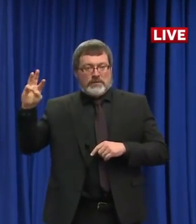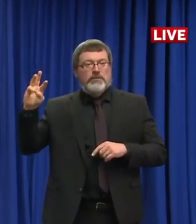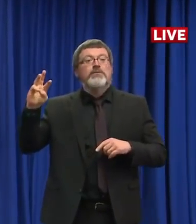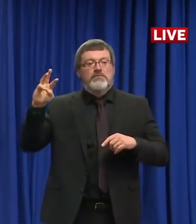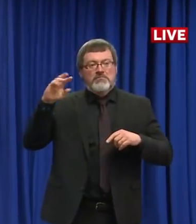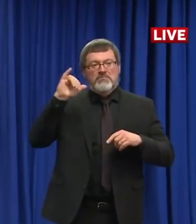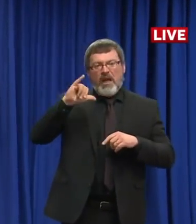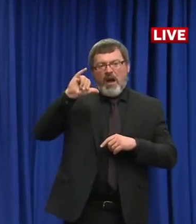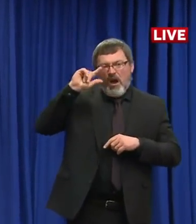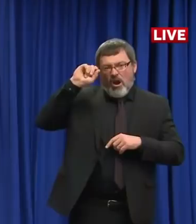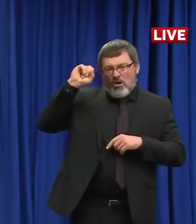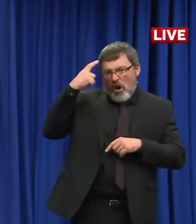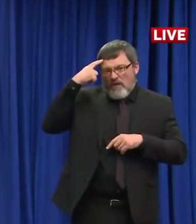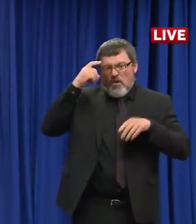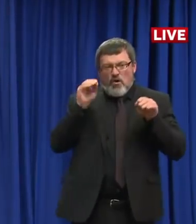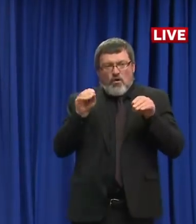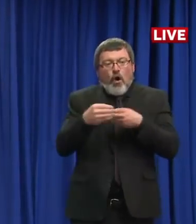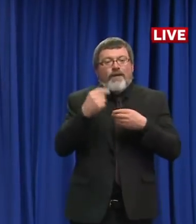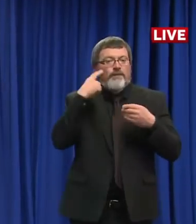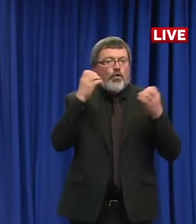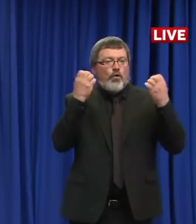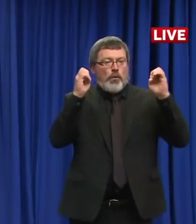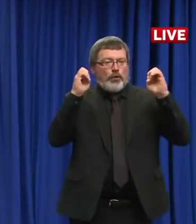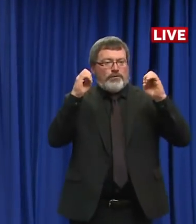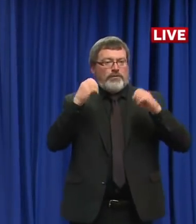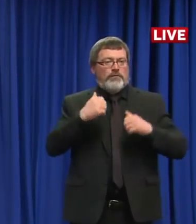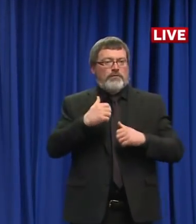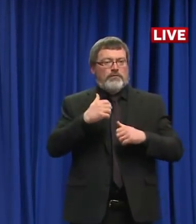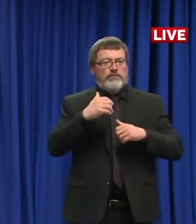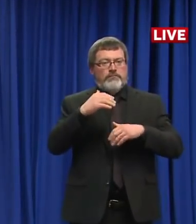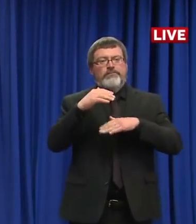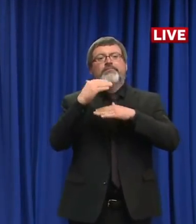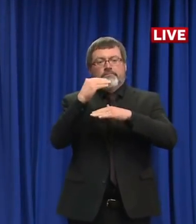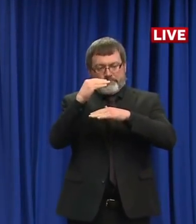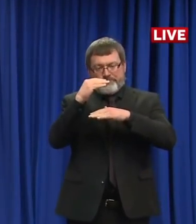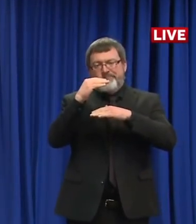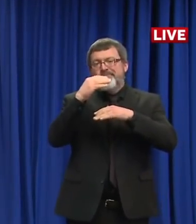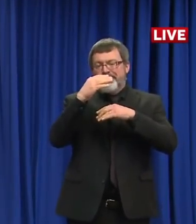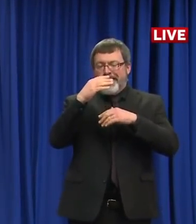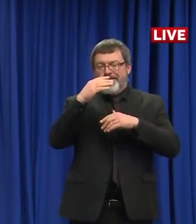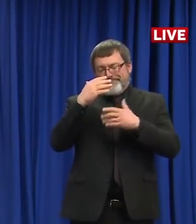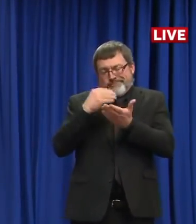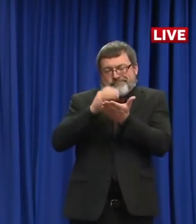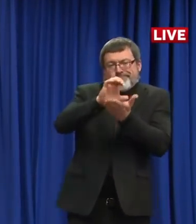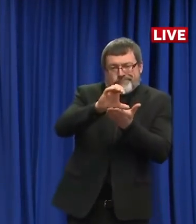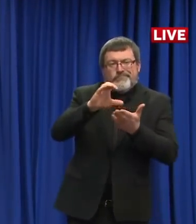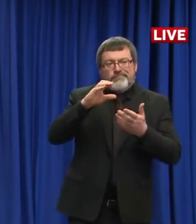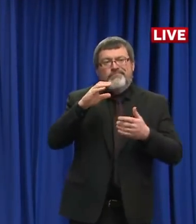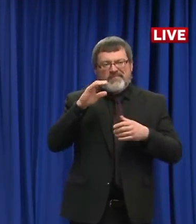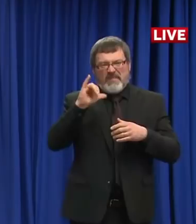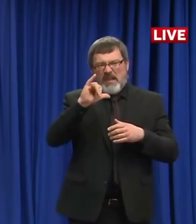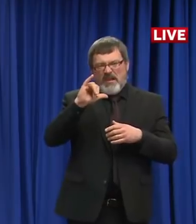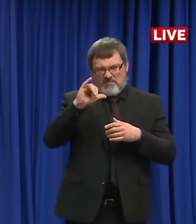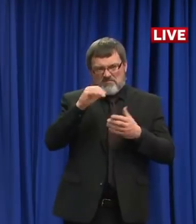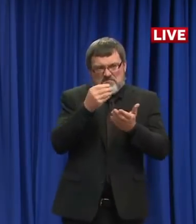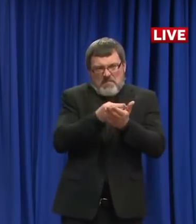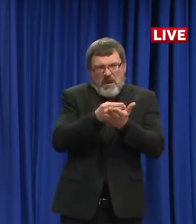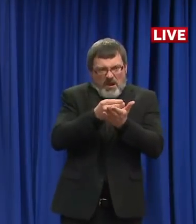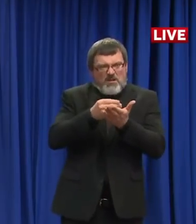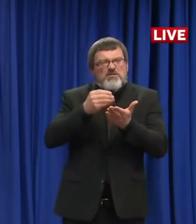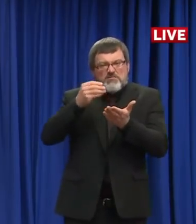and we're codifying the processes and procedures for the allocation of expenditure of COVID-19 emergency funds.